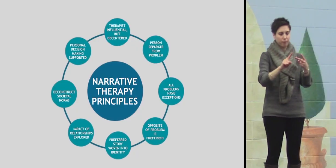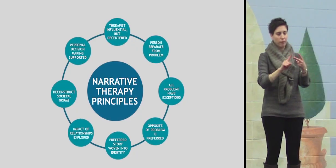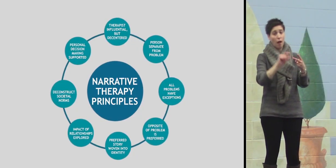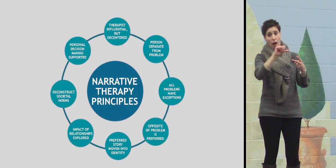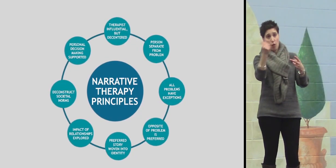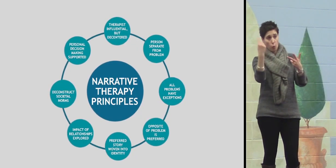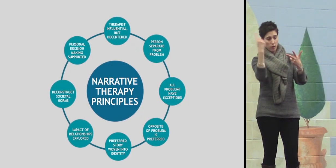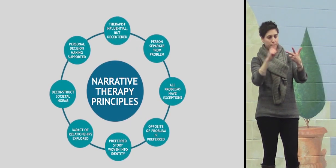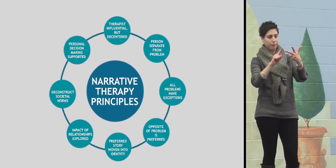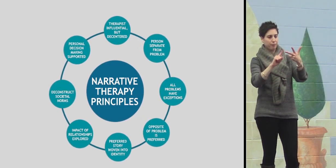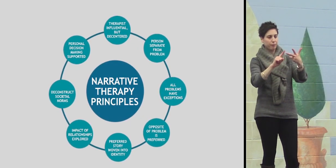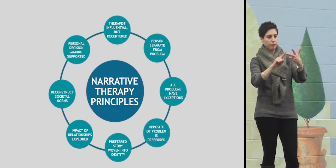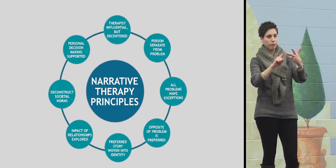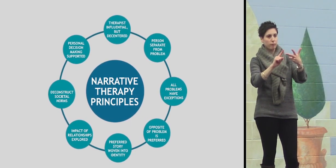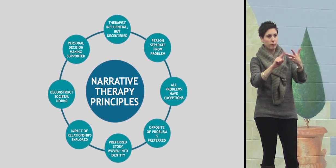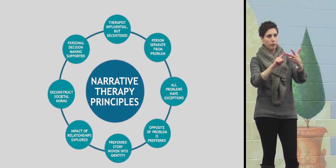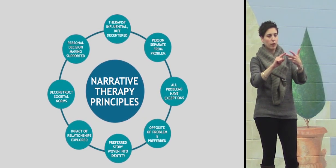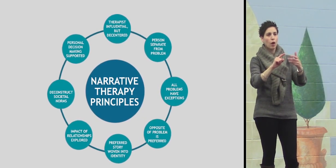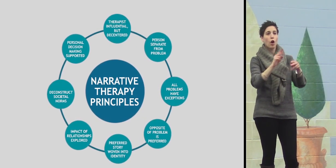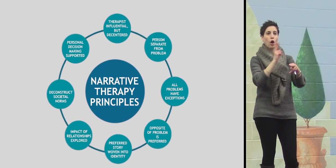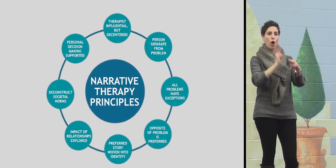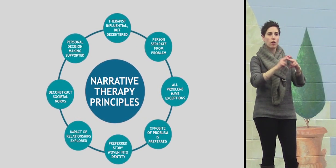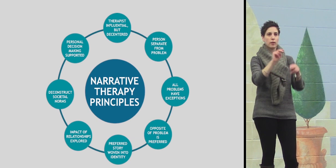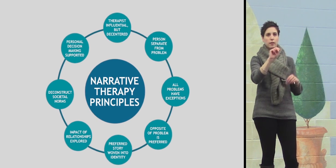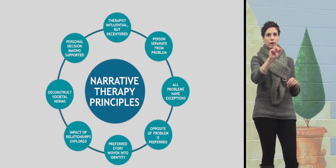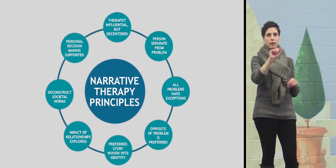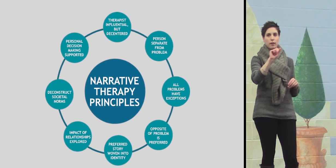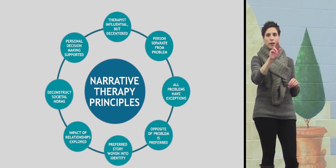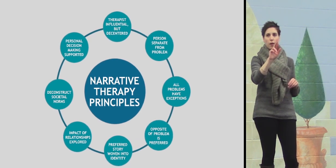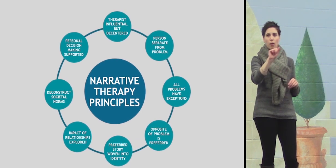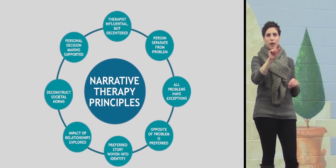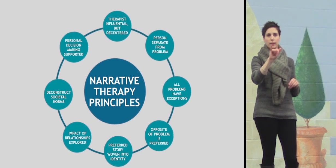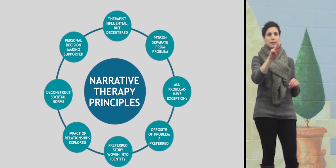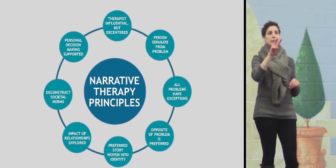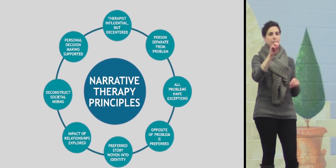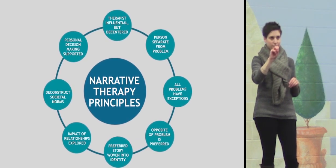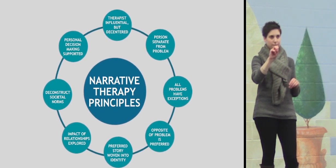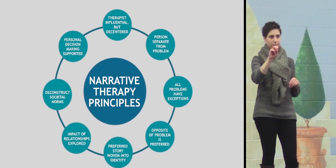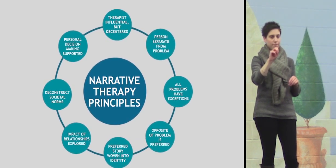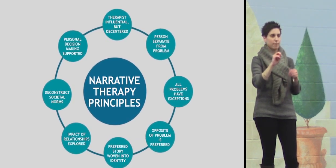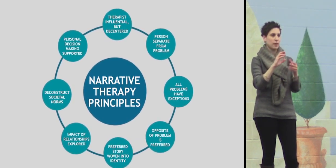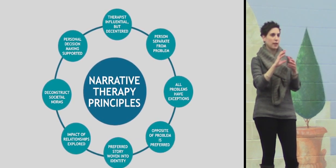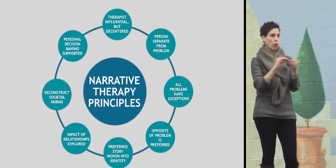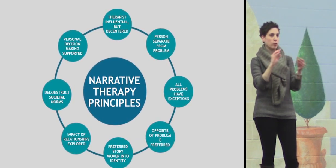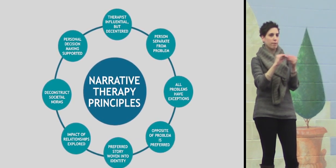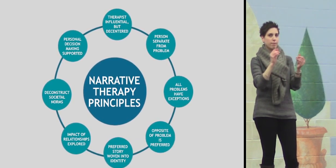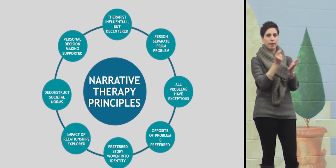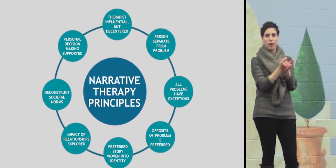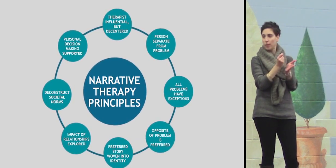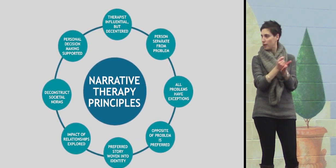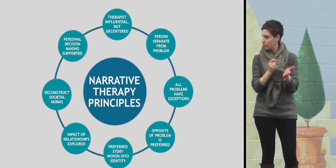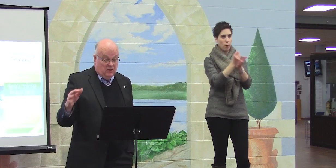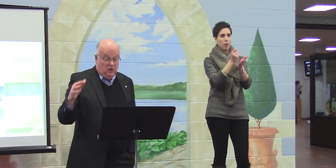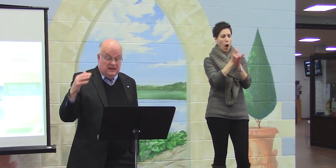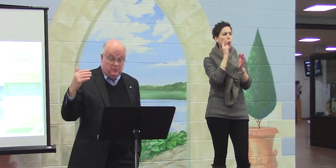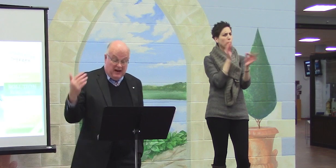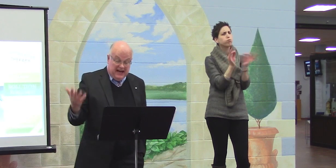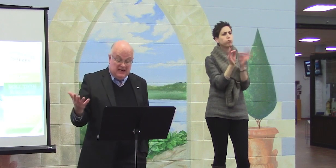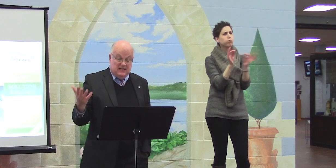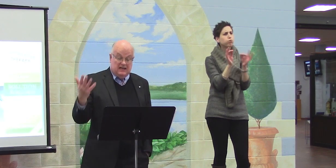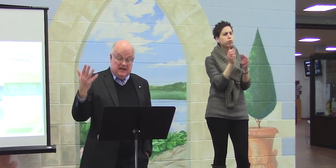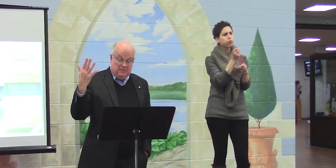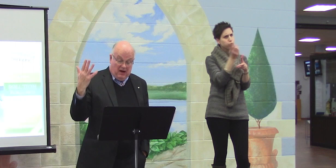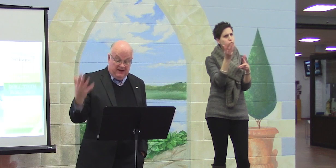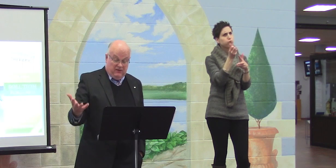Another one is called narrative therapy. I guess we need it to. And I'm going to explain it. So I'm going to